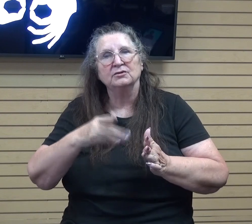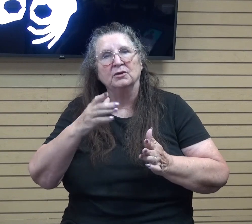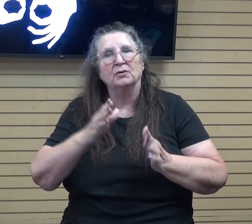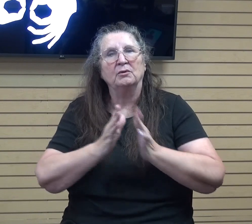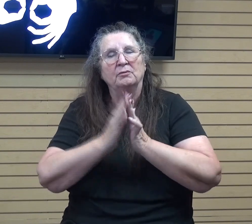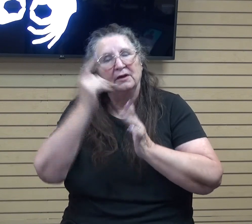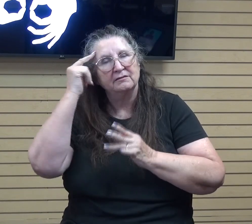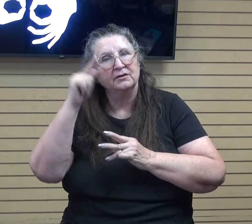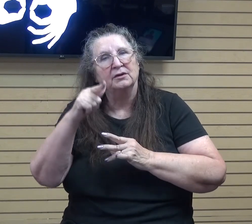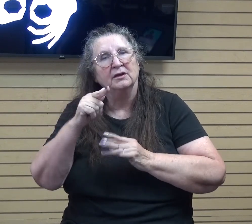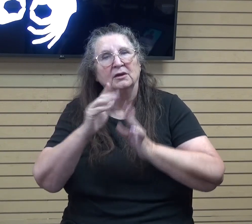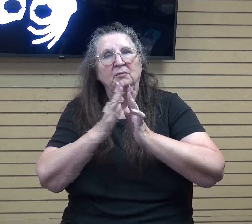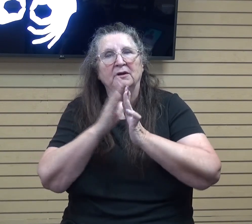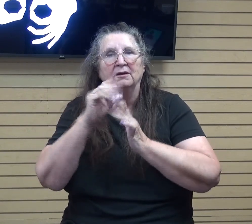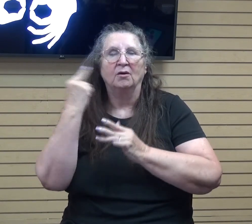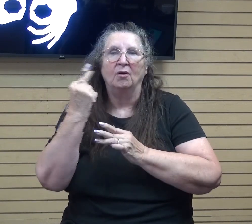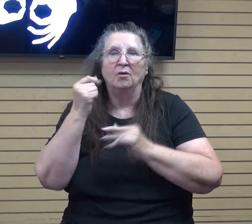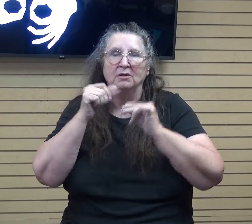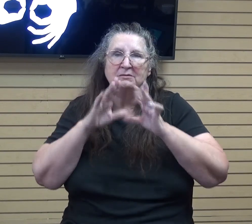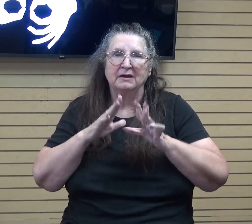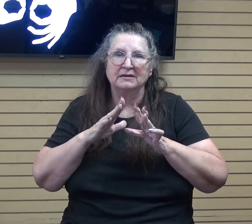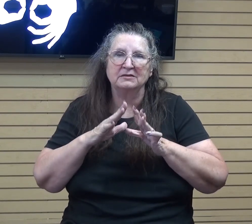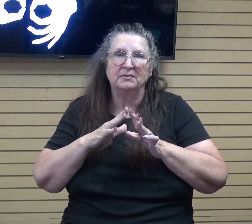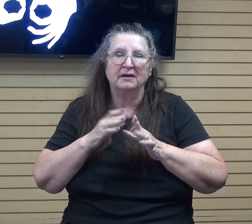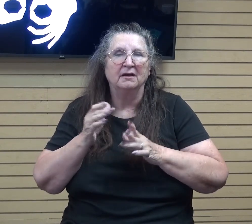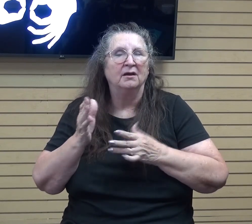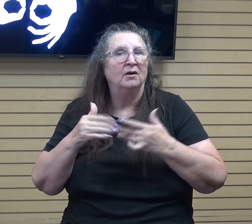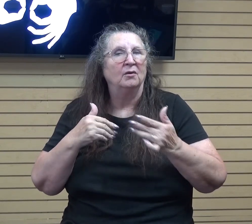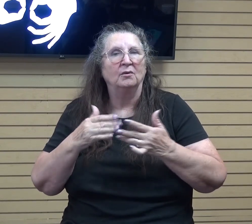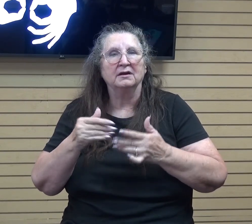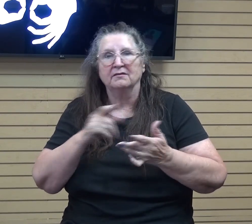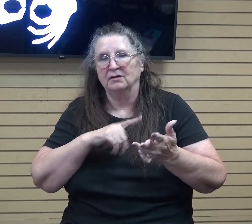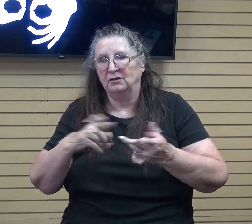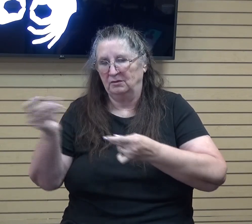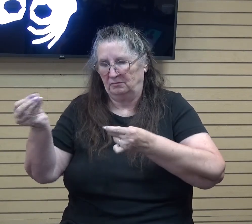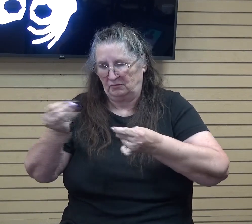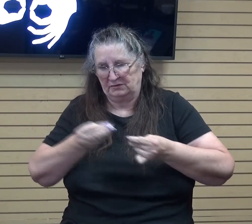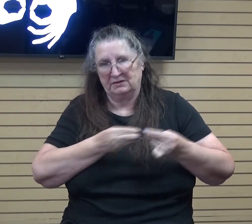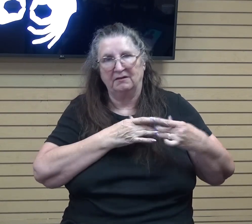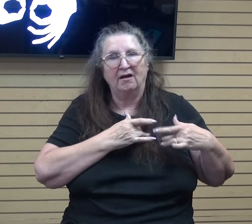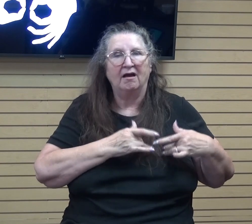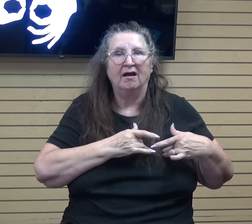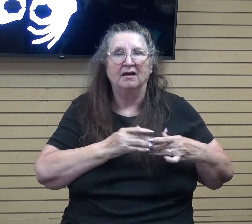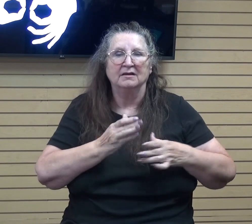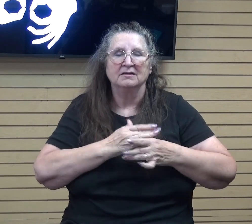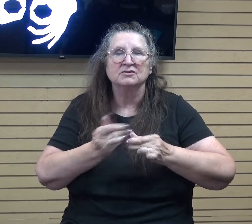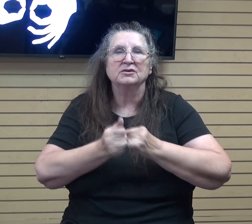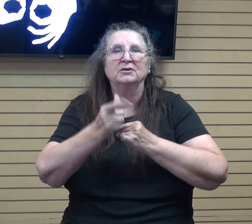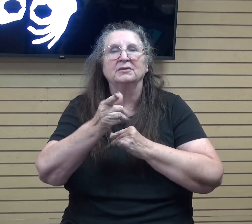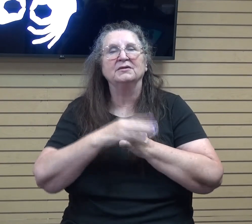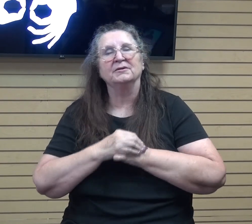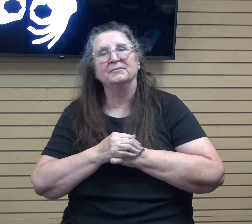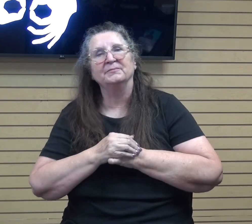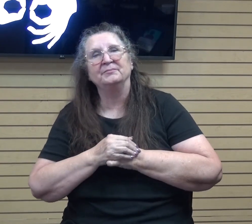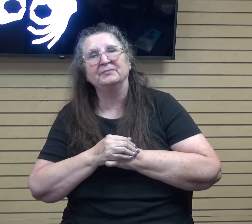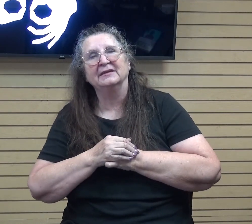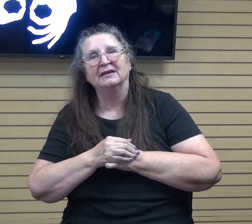that you are always blessed by whatever it is that the Lord puts on our hearts to share with you. Before we begin,